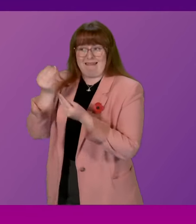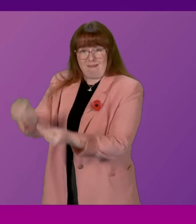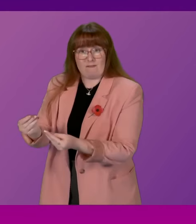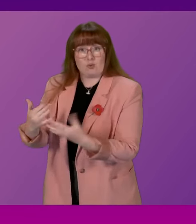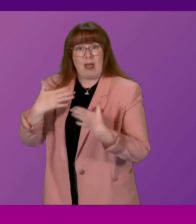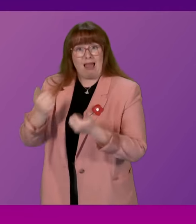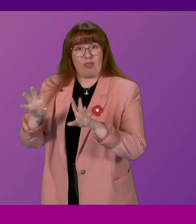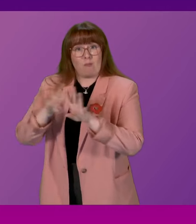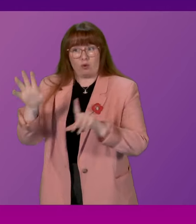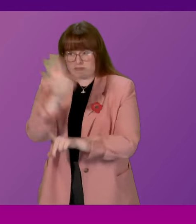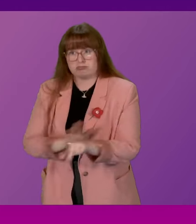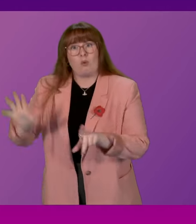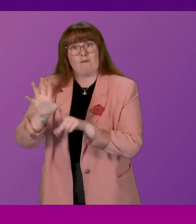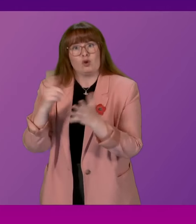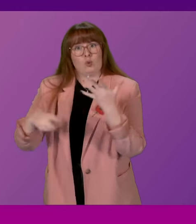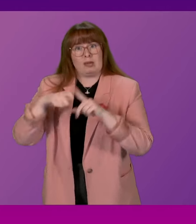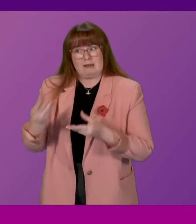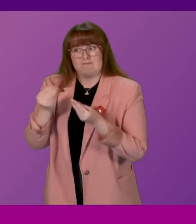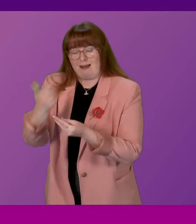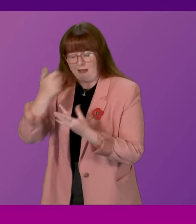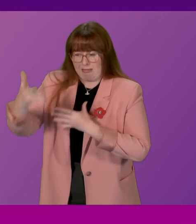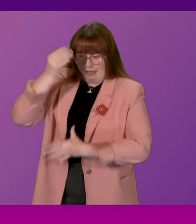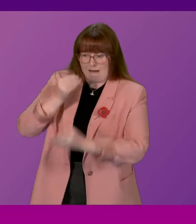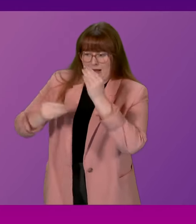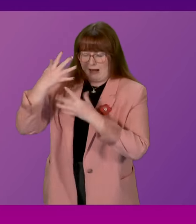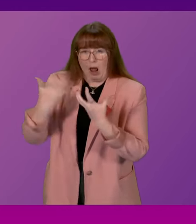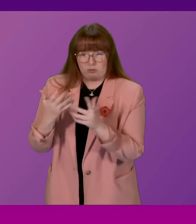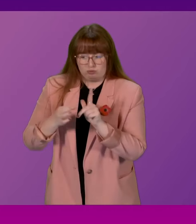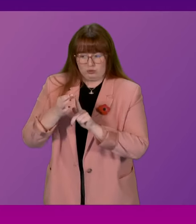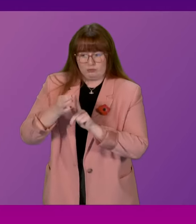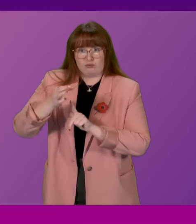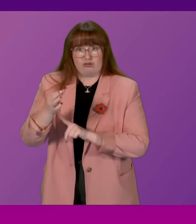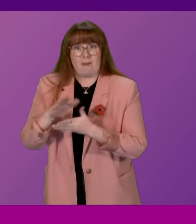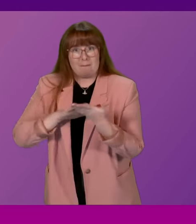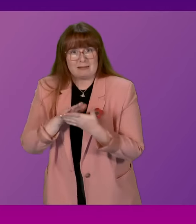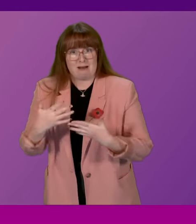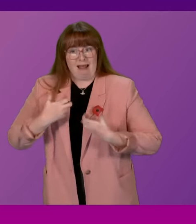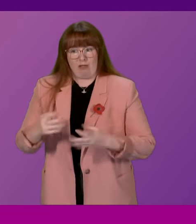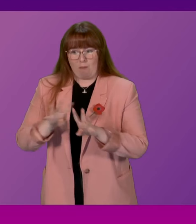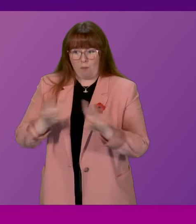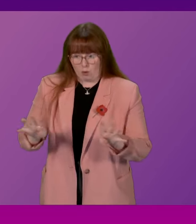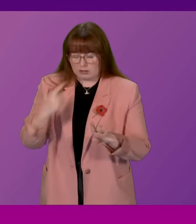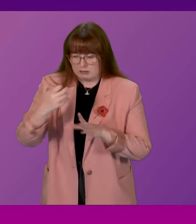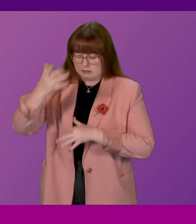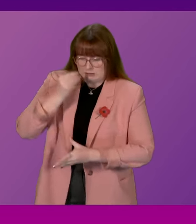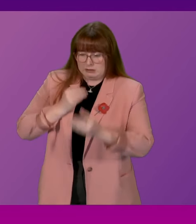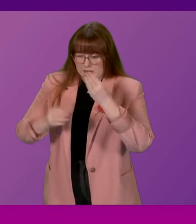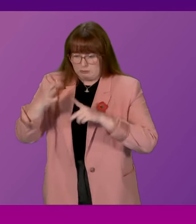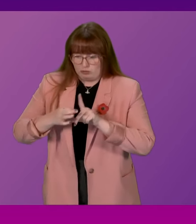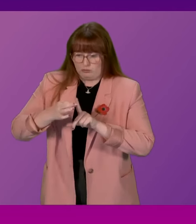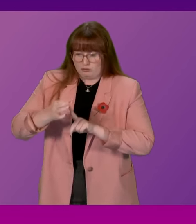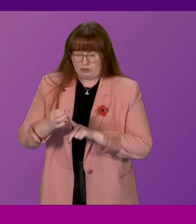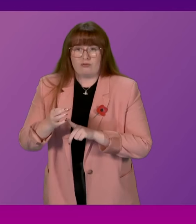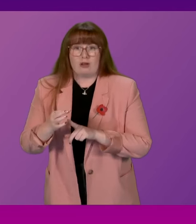across the country. And, of course, we continue to make sure that our health boards are vigilant to learning any of the lessons from this very